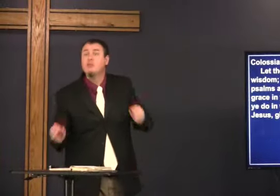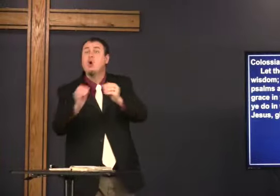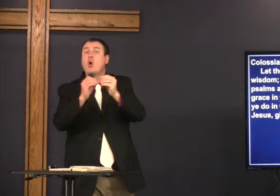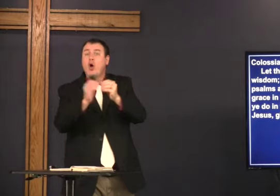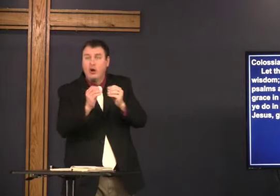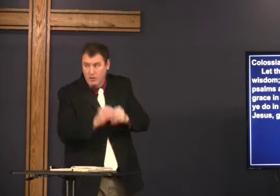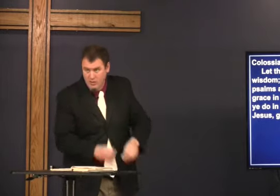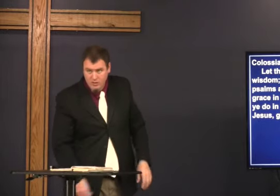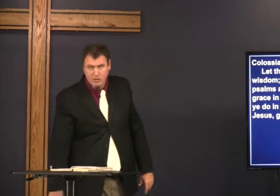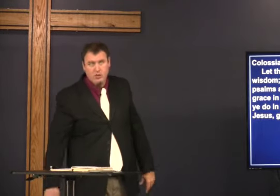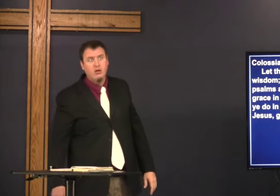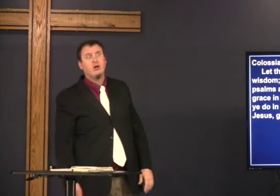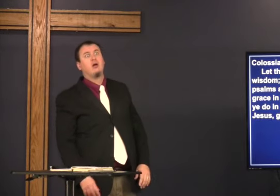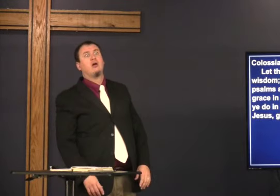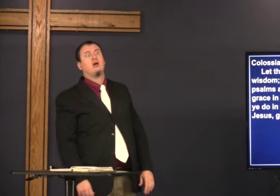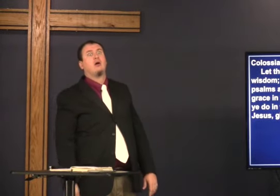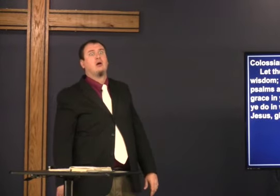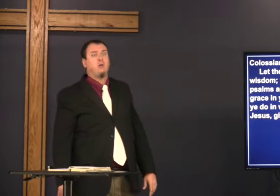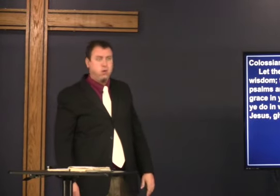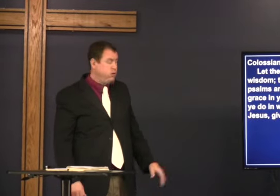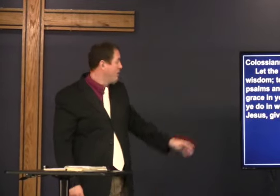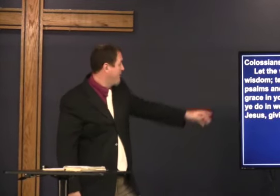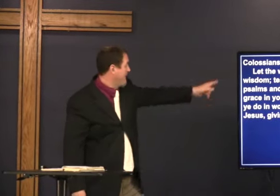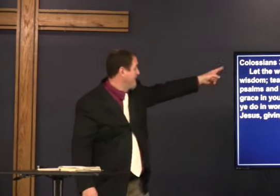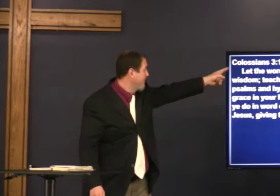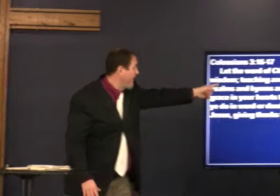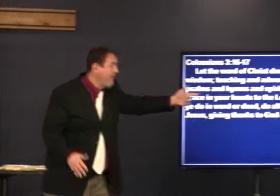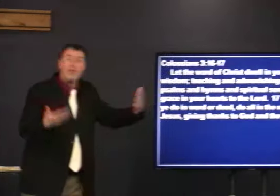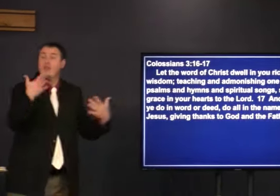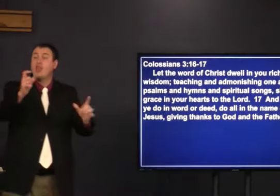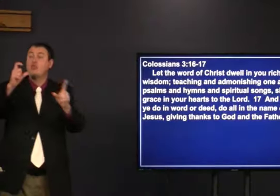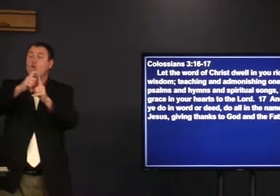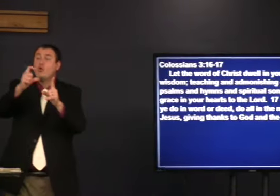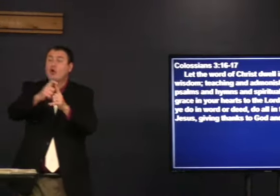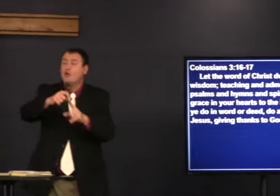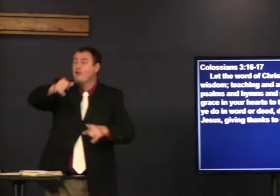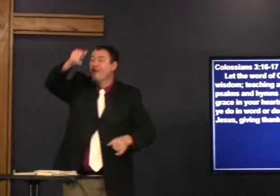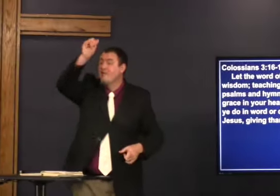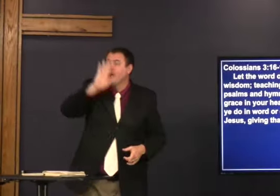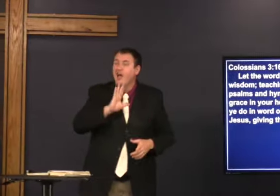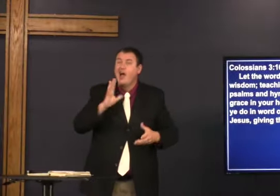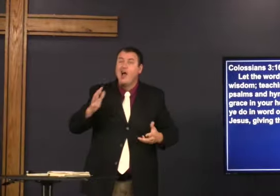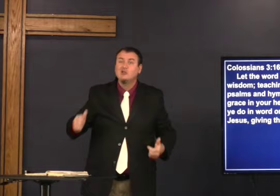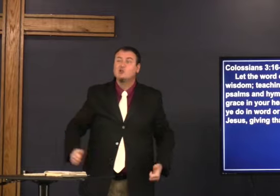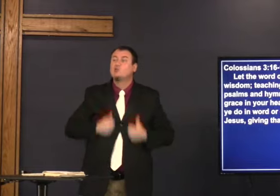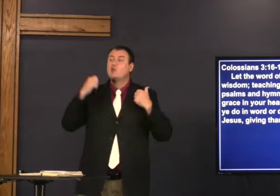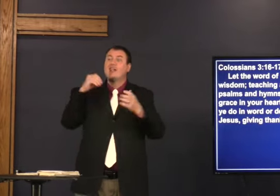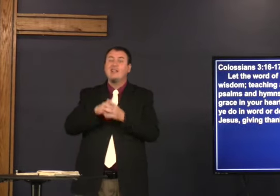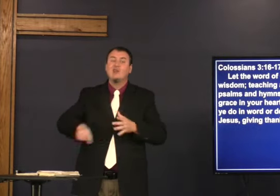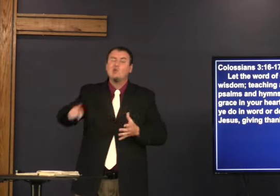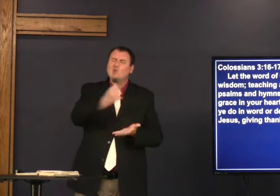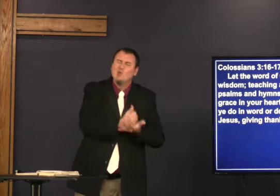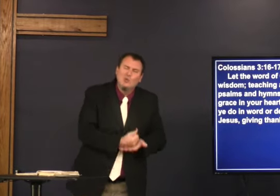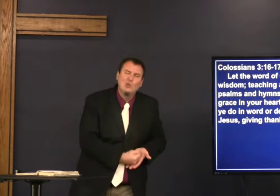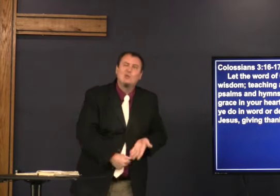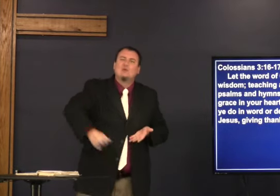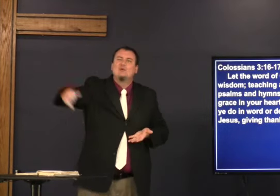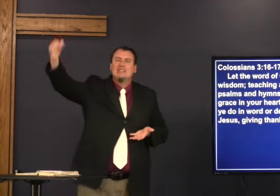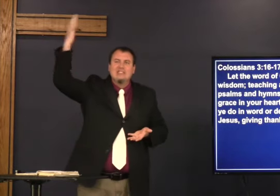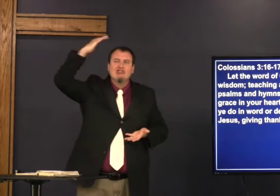and we're not finished there's more but the word of God well the word of Christ